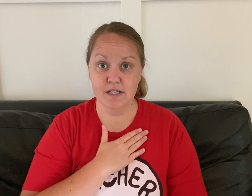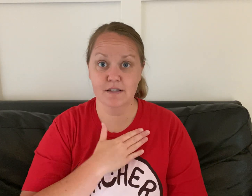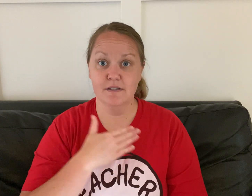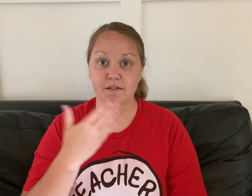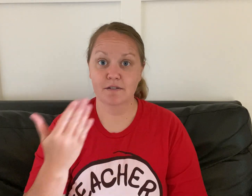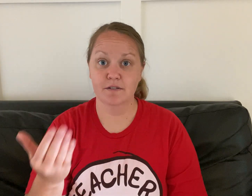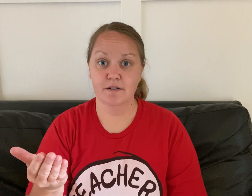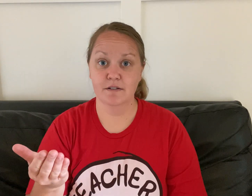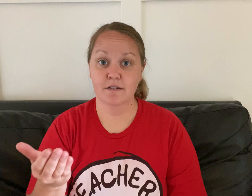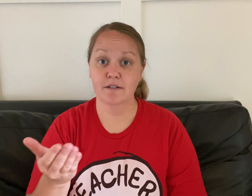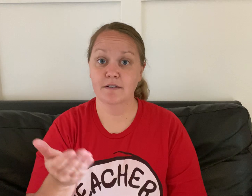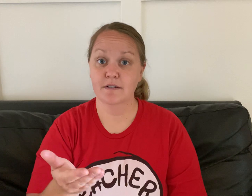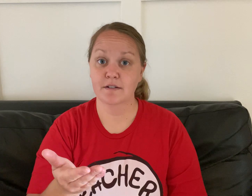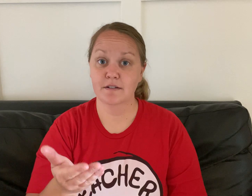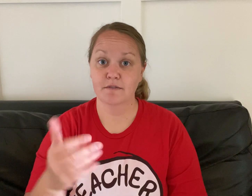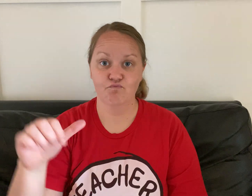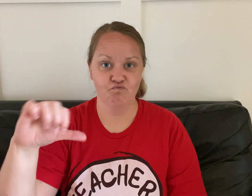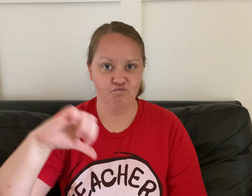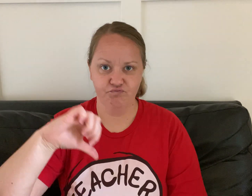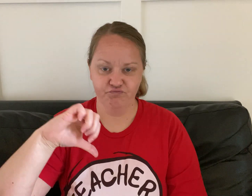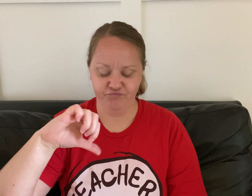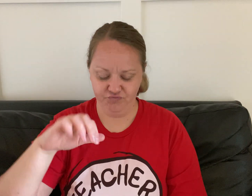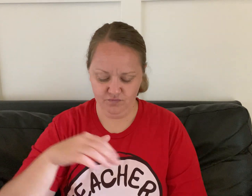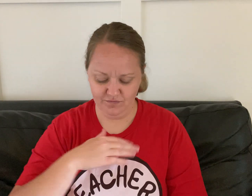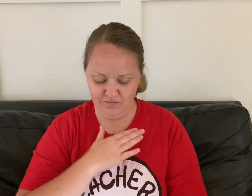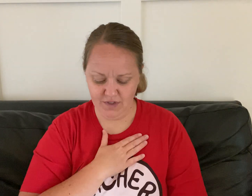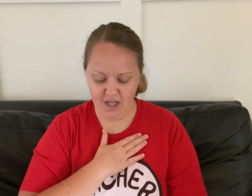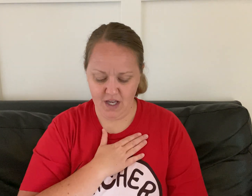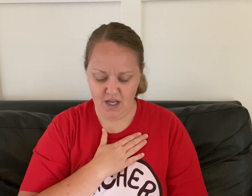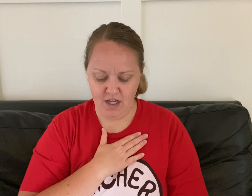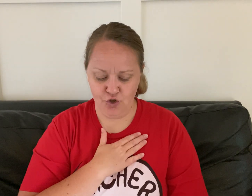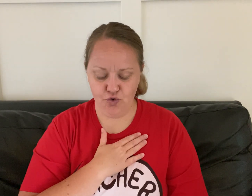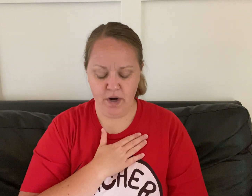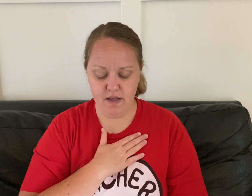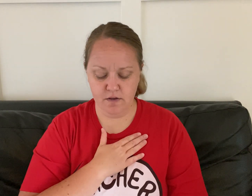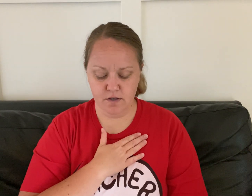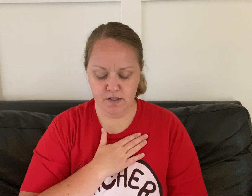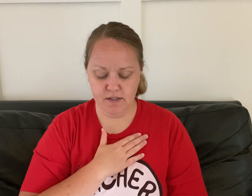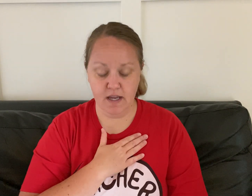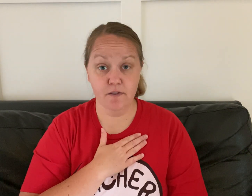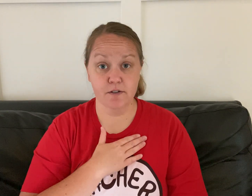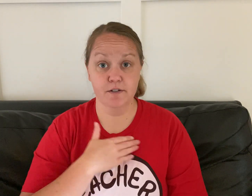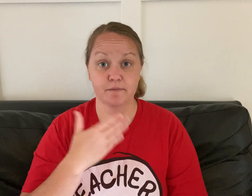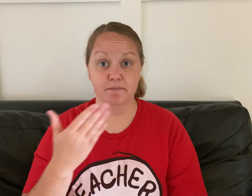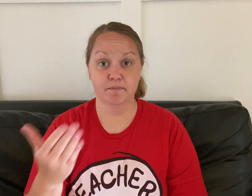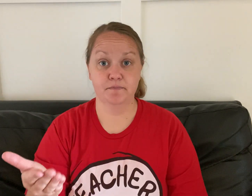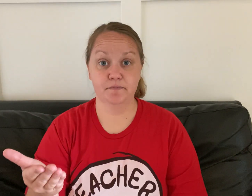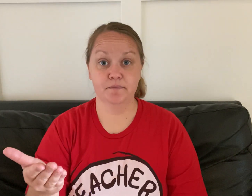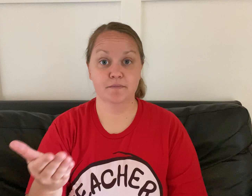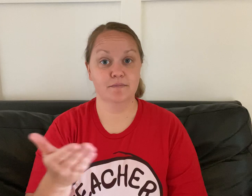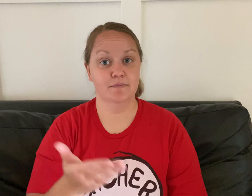trailer sailor